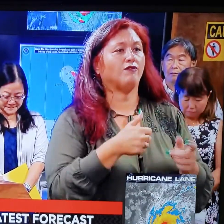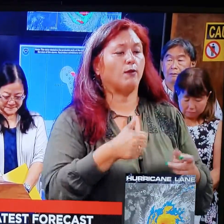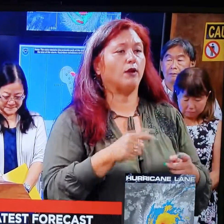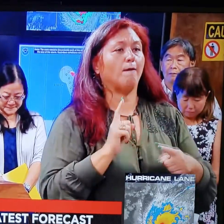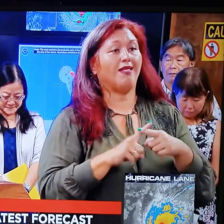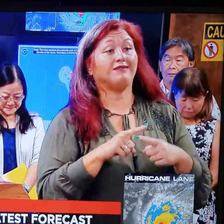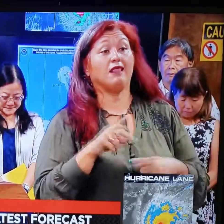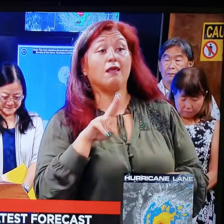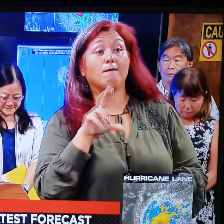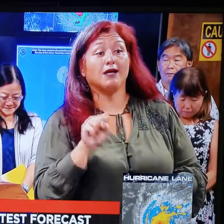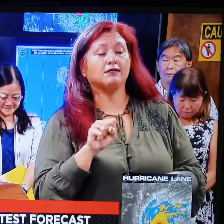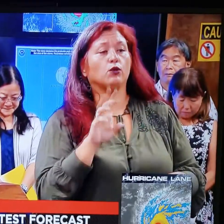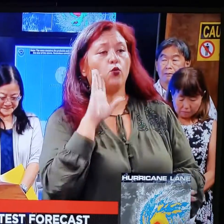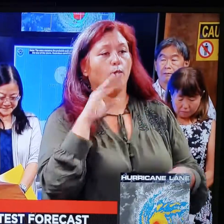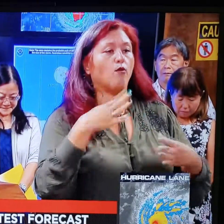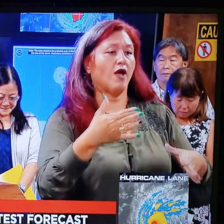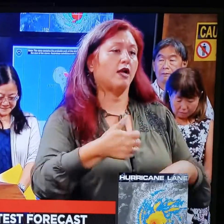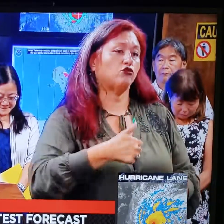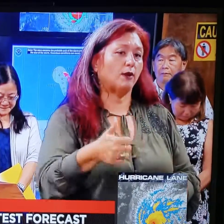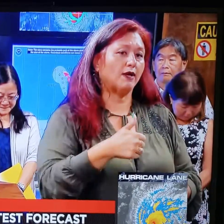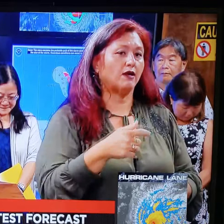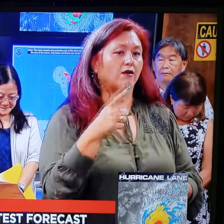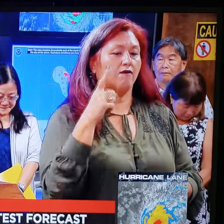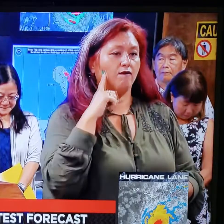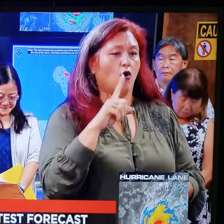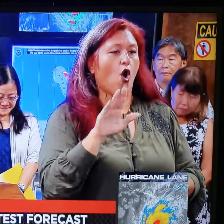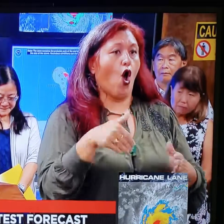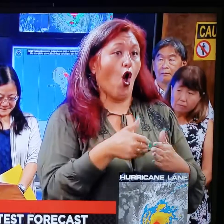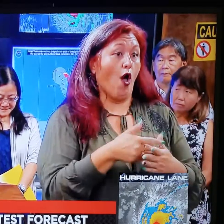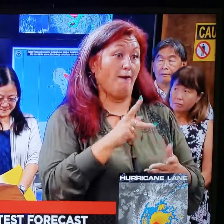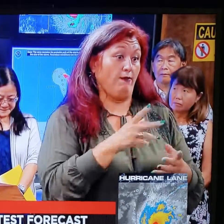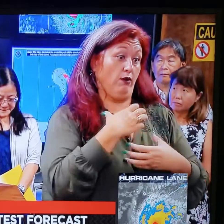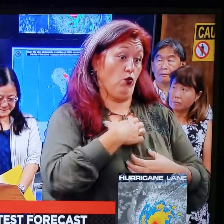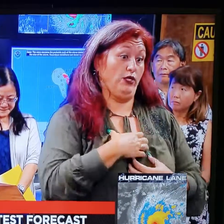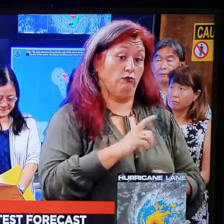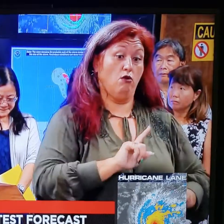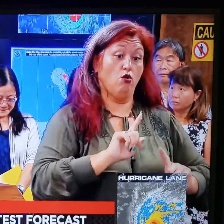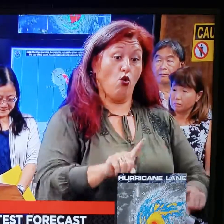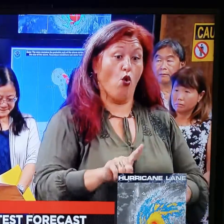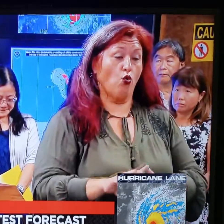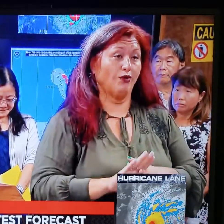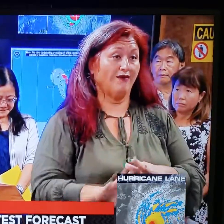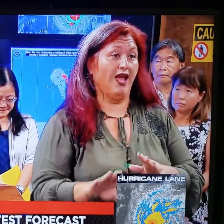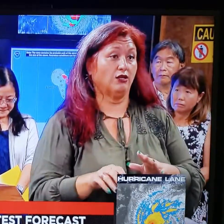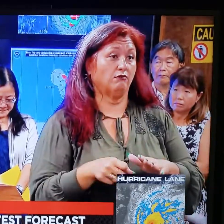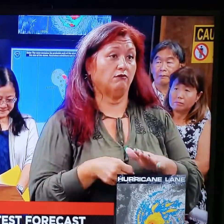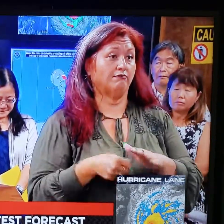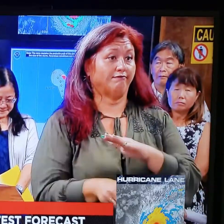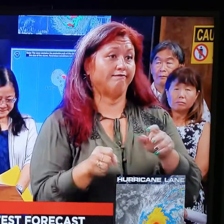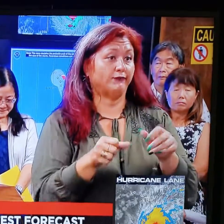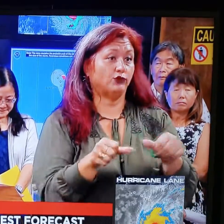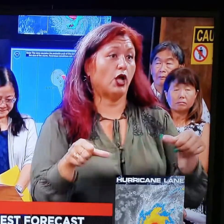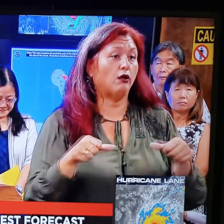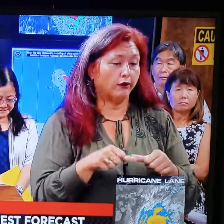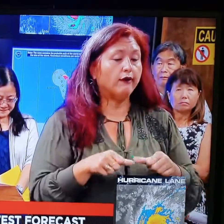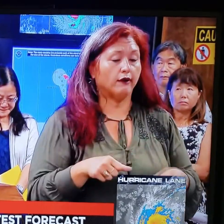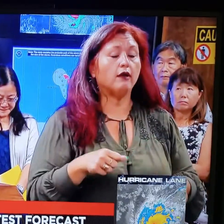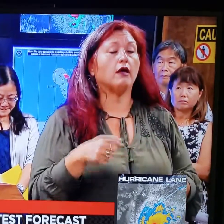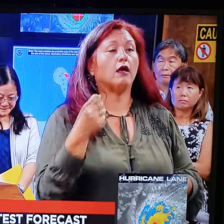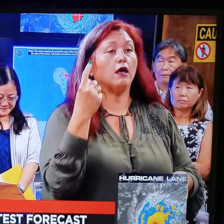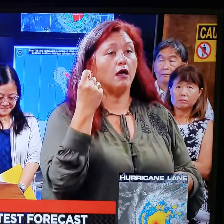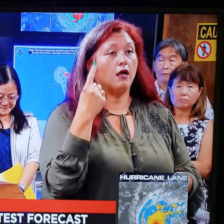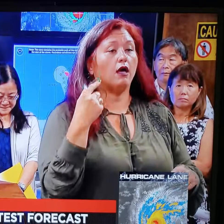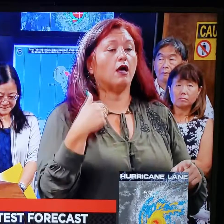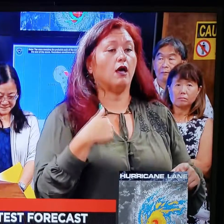the bus to ensure that we will have transportation for all those who wish to go to an evacuation shelter. In addition,